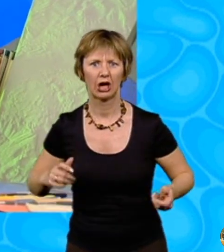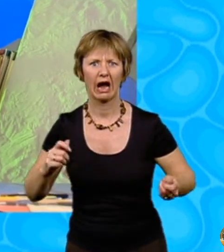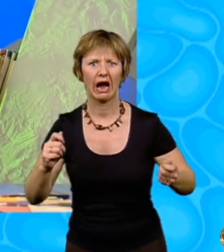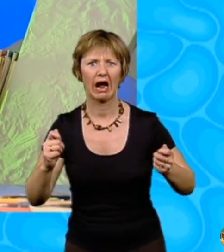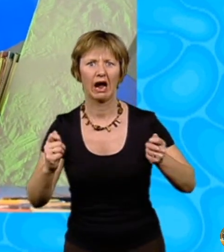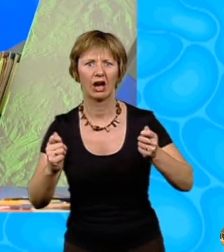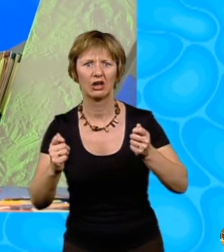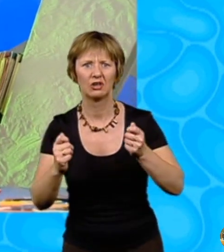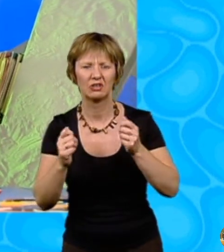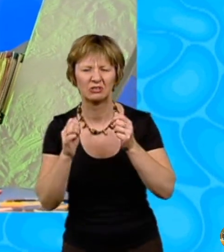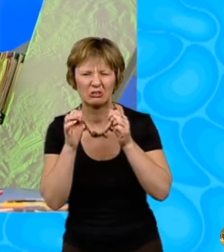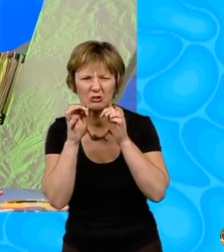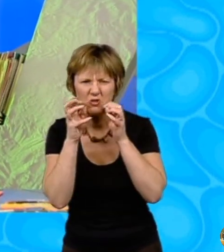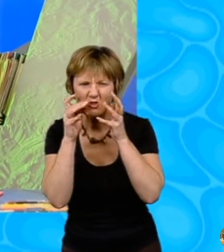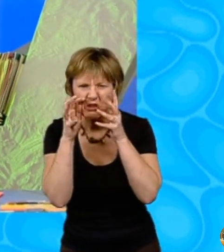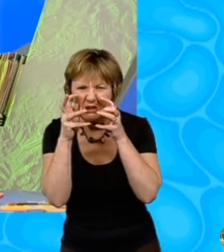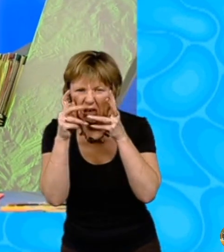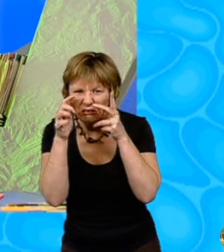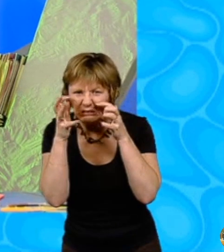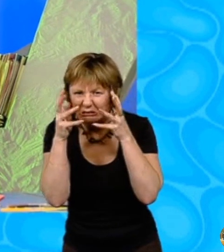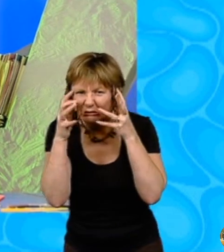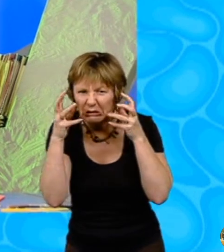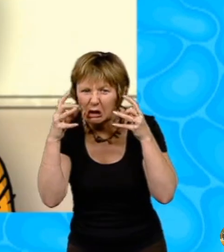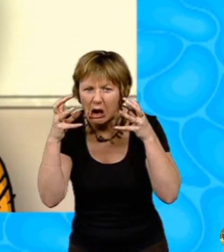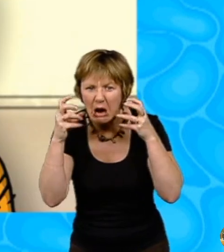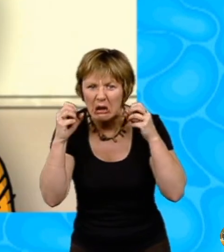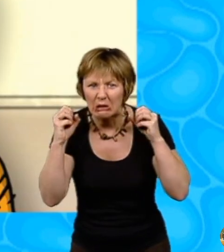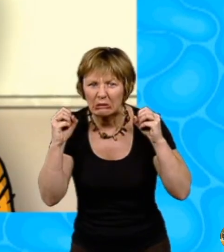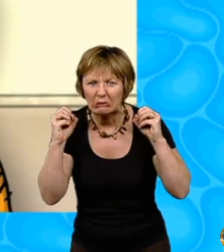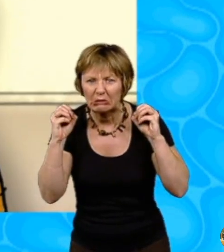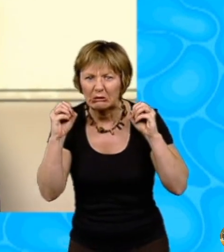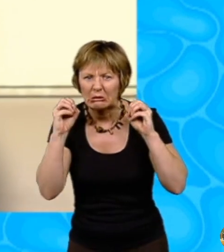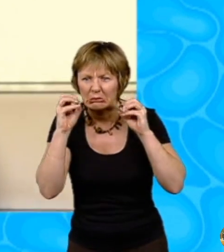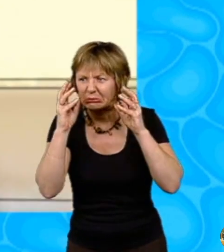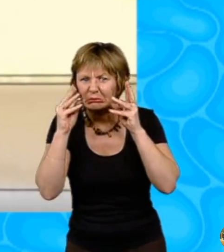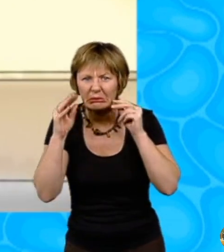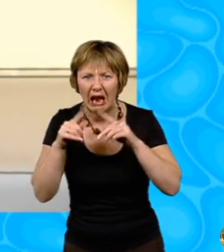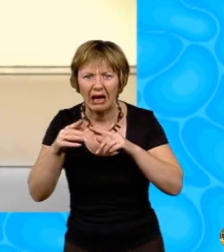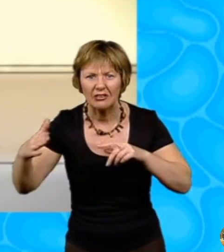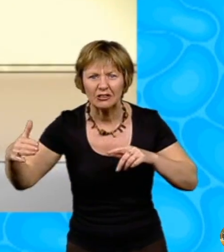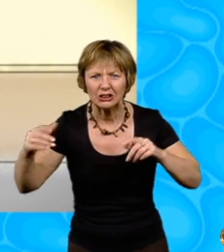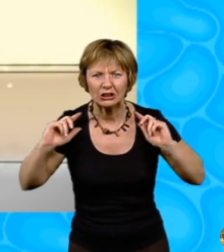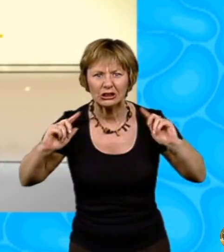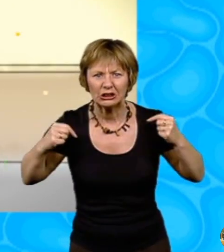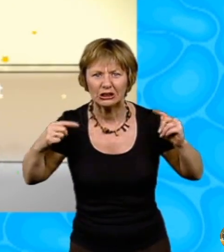crinkly and wrinkly and she started sprouting scales all over her arms and her legs and her face.